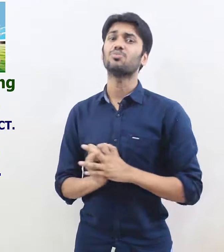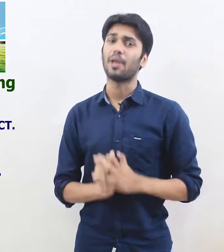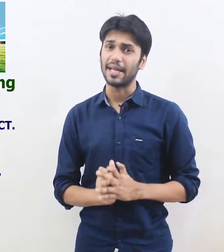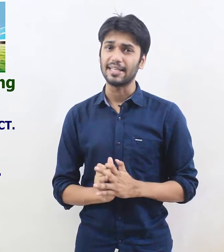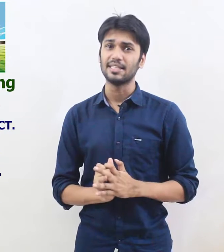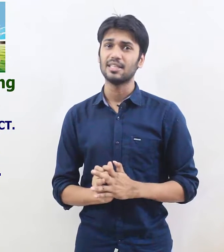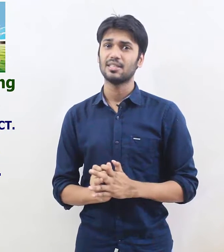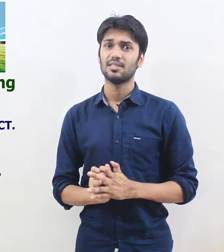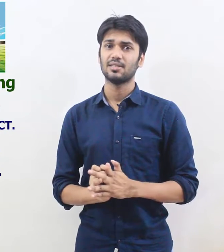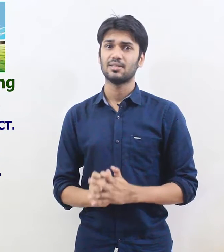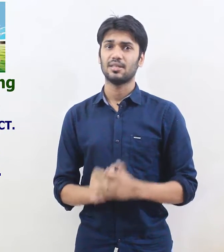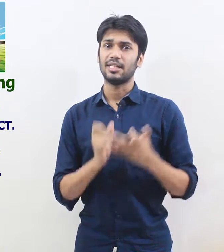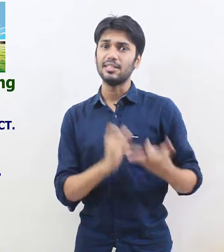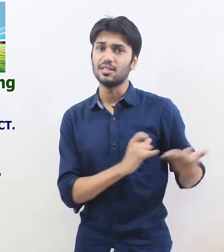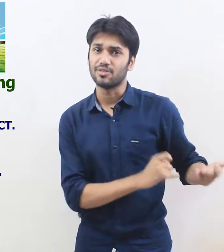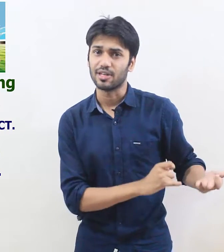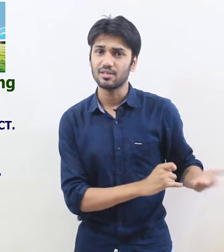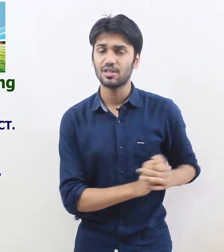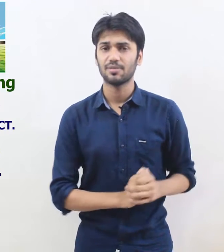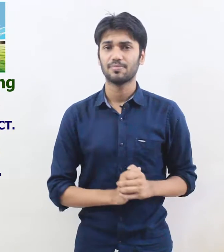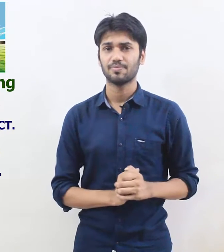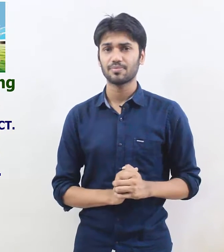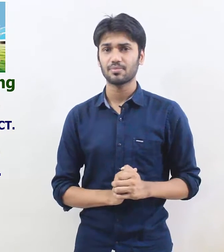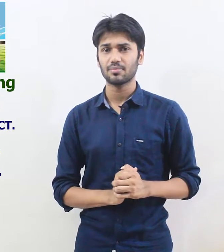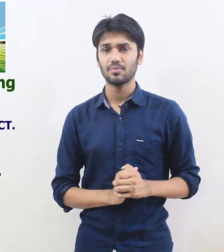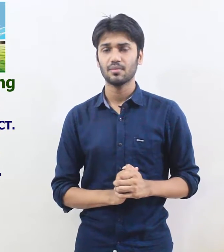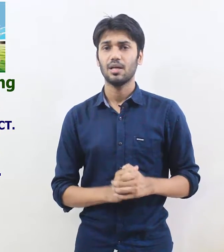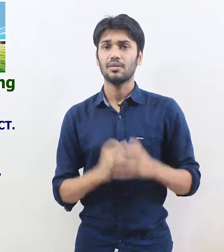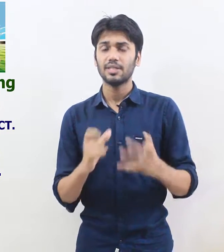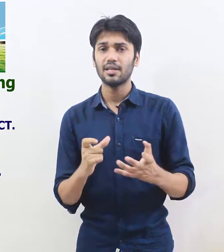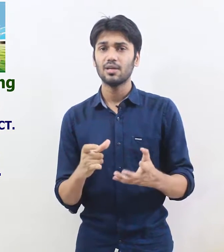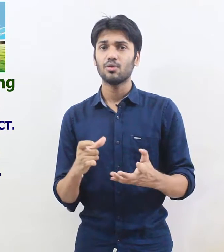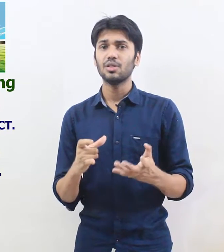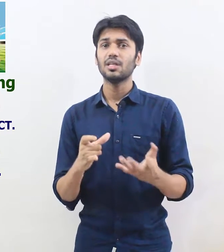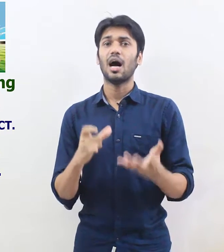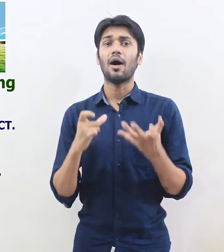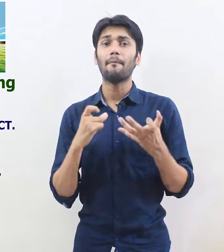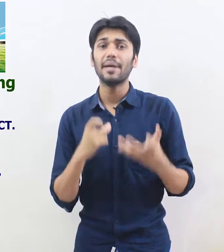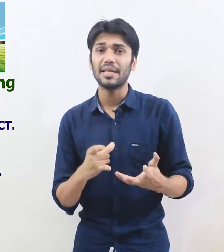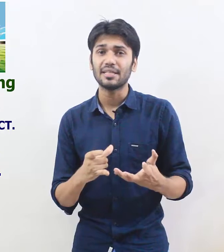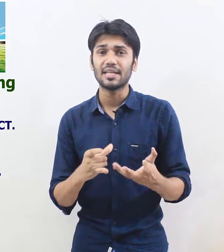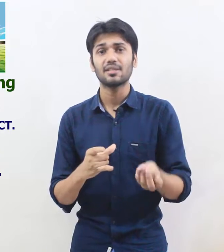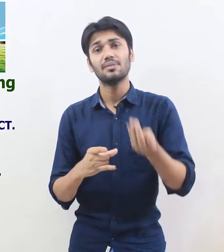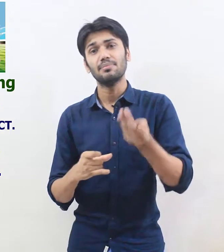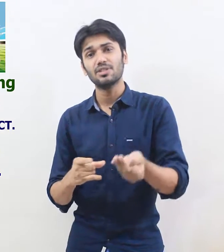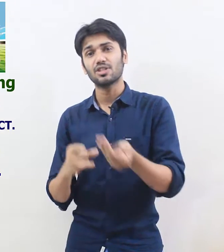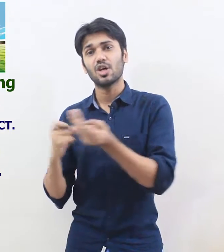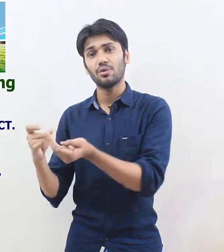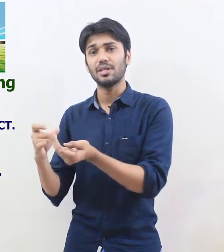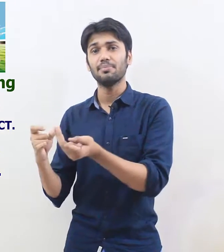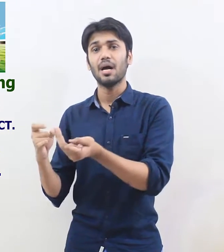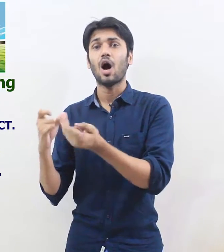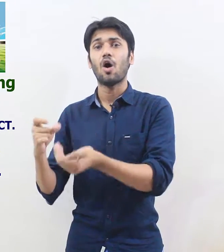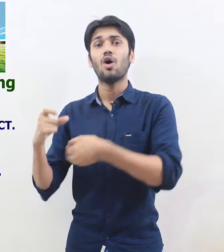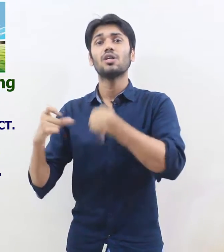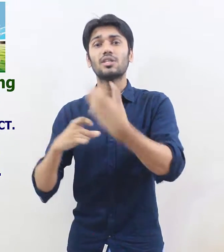is playing in the field when I we are meaning that Mr. Karim or